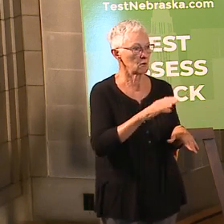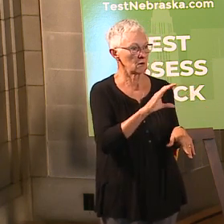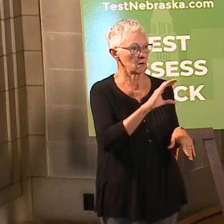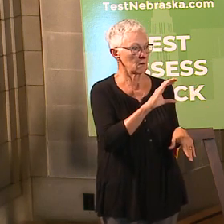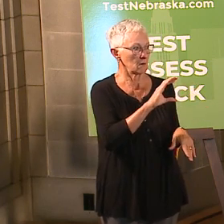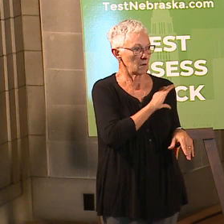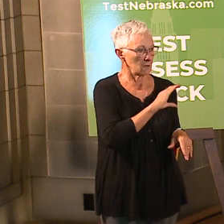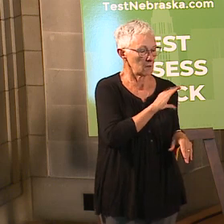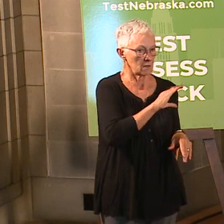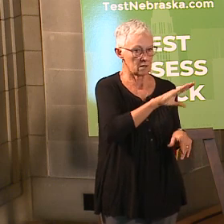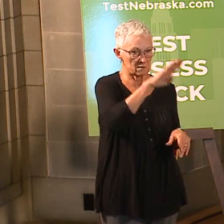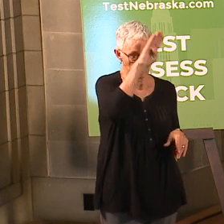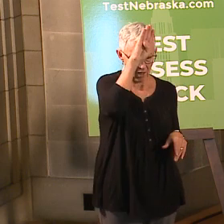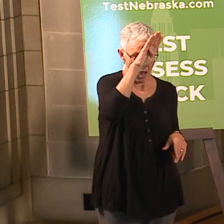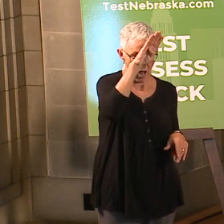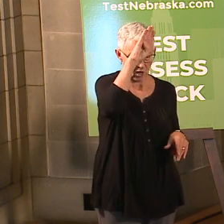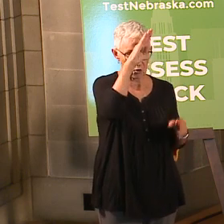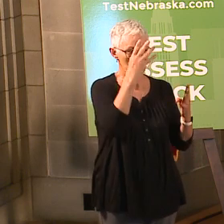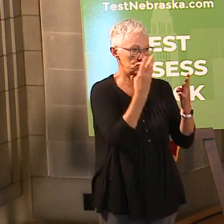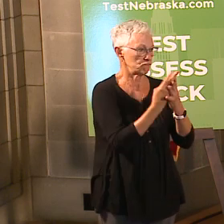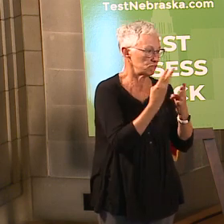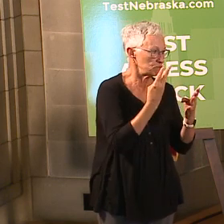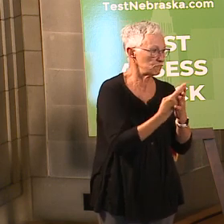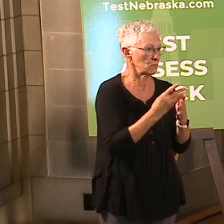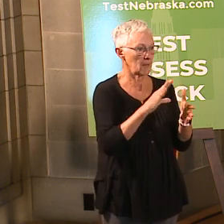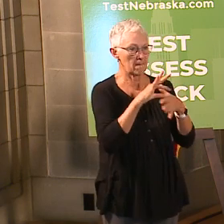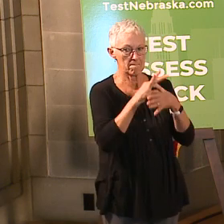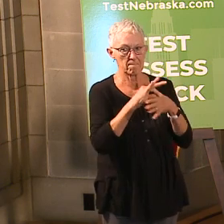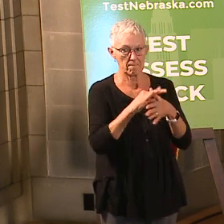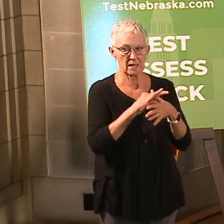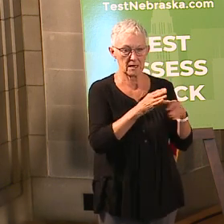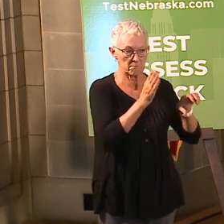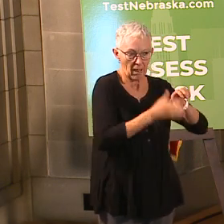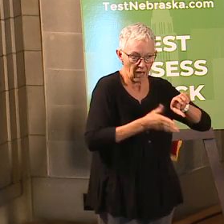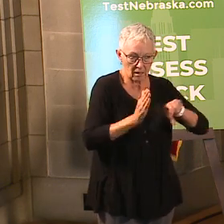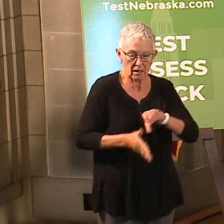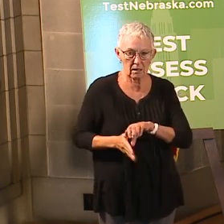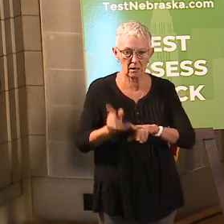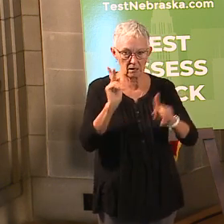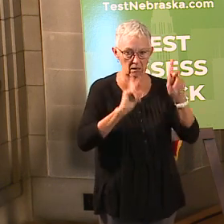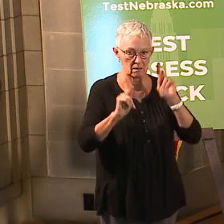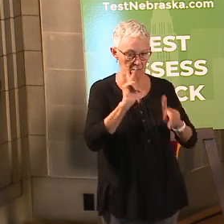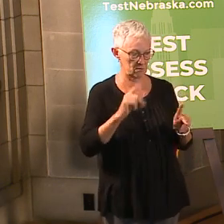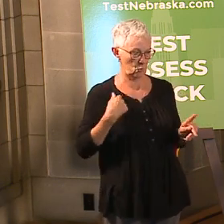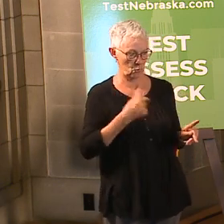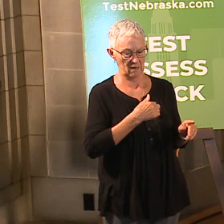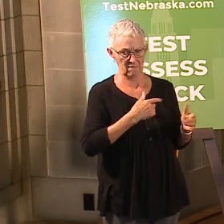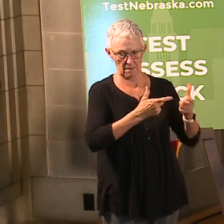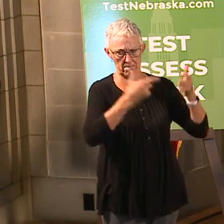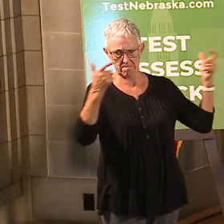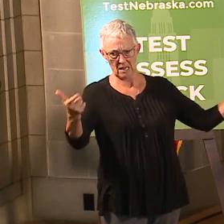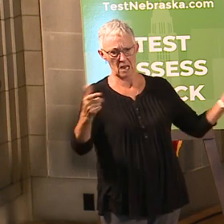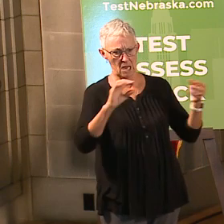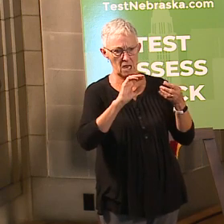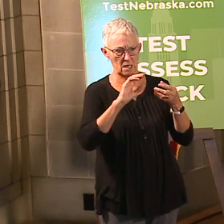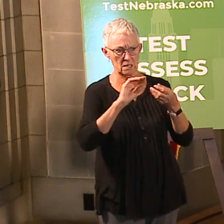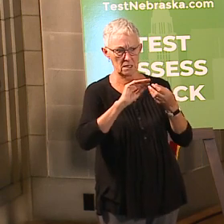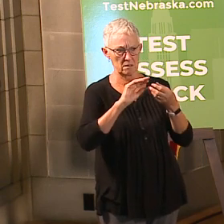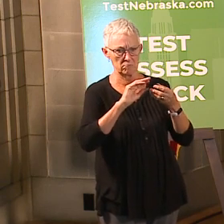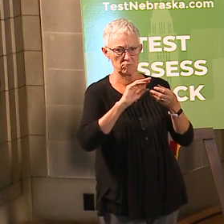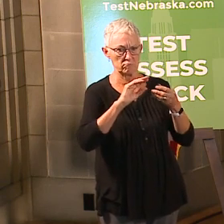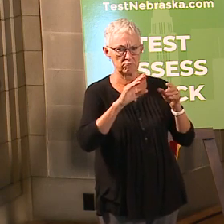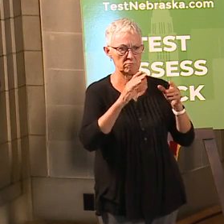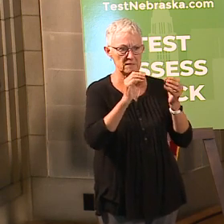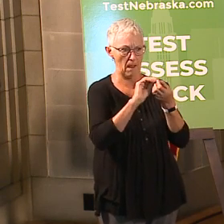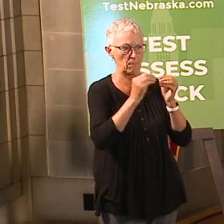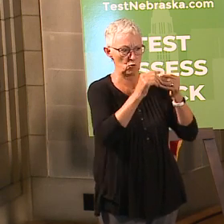correction facility officers, meatpacking plant professionals. And so we catered to a huge population in the hotels and then we opened it